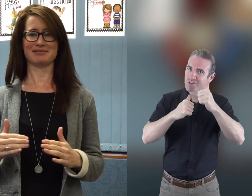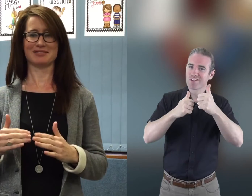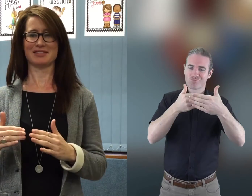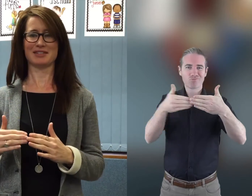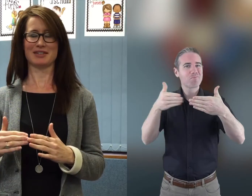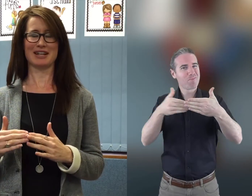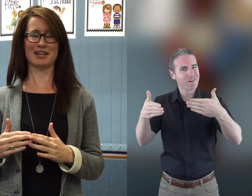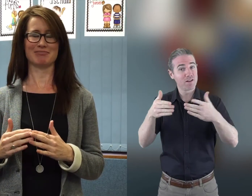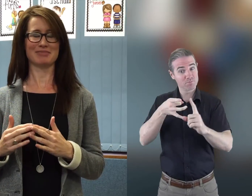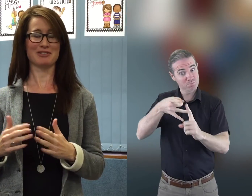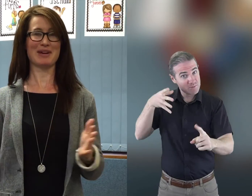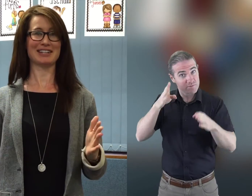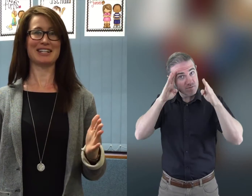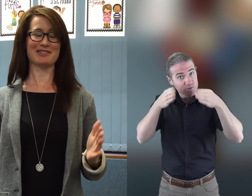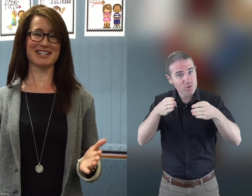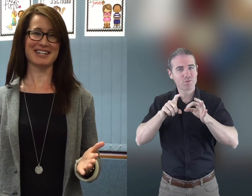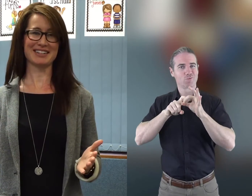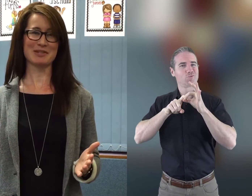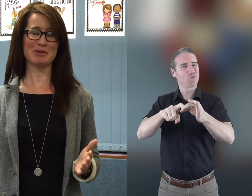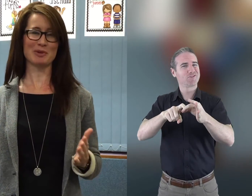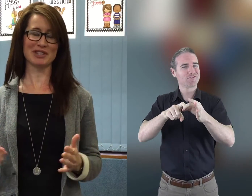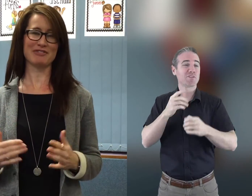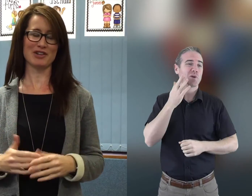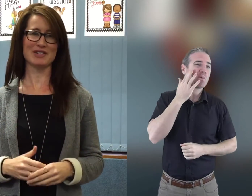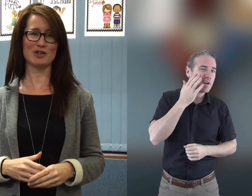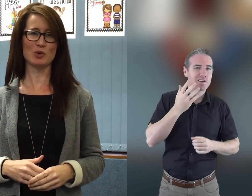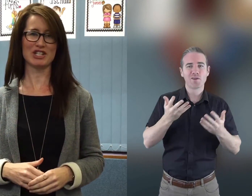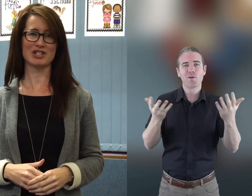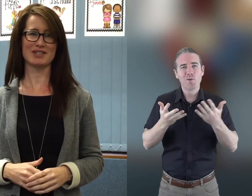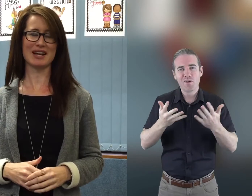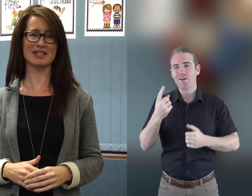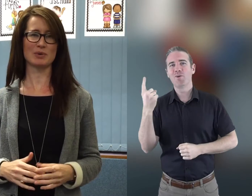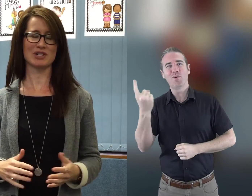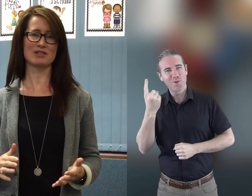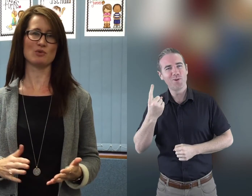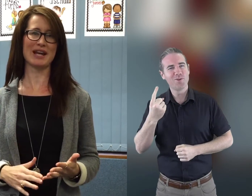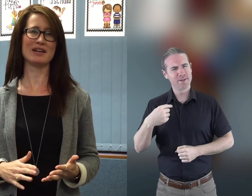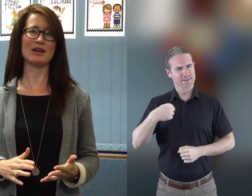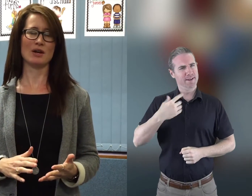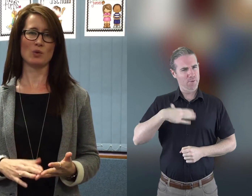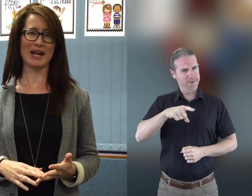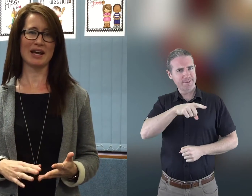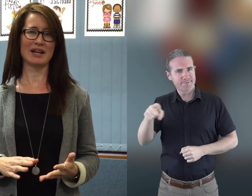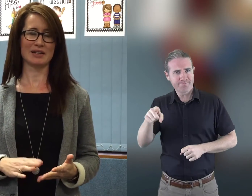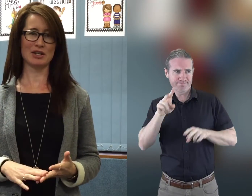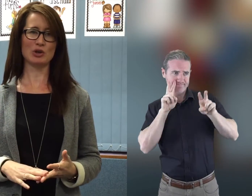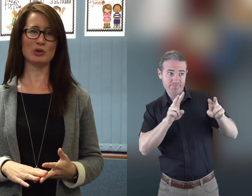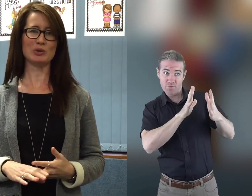grammatically correct English but we're really focusing on questions asking questions of when where and who